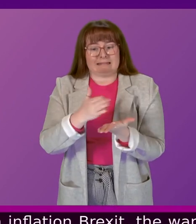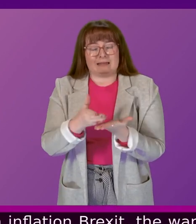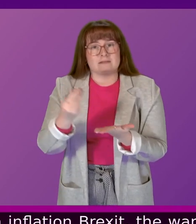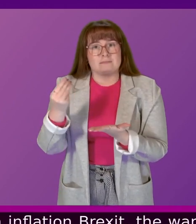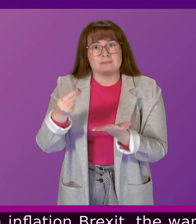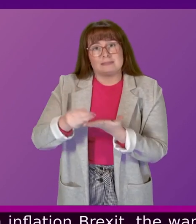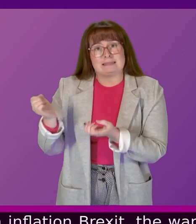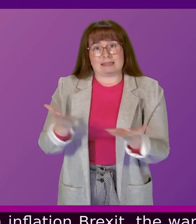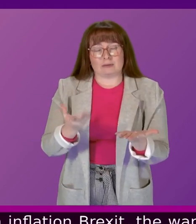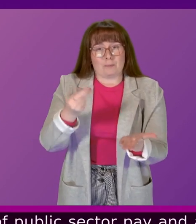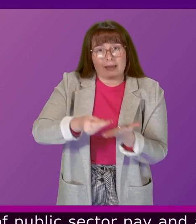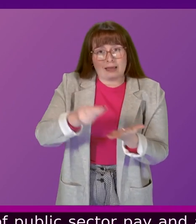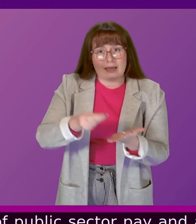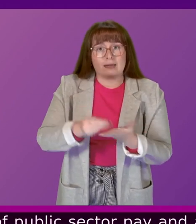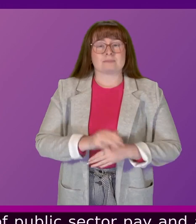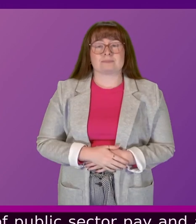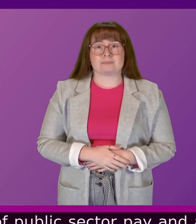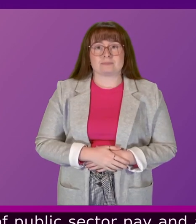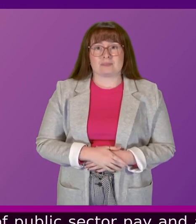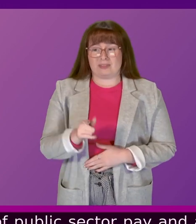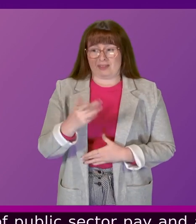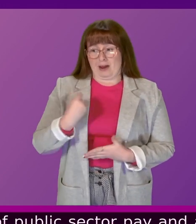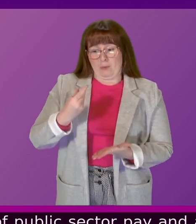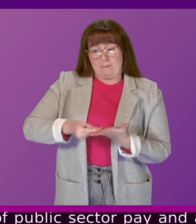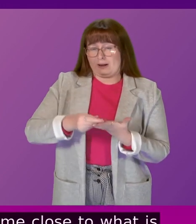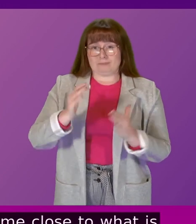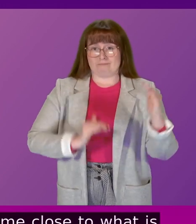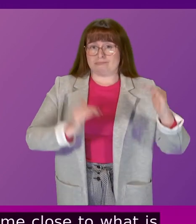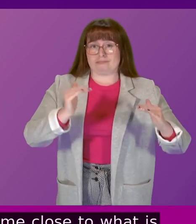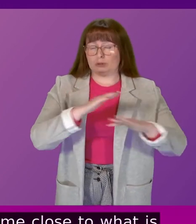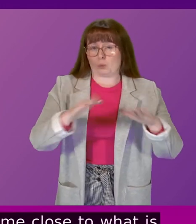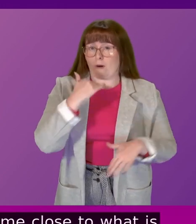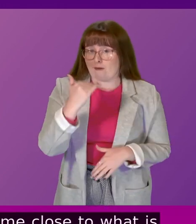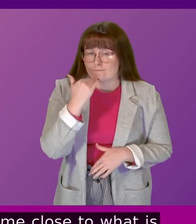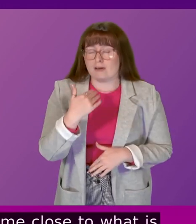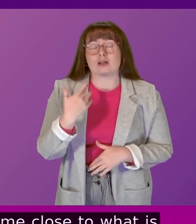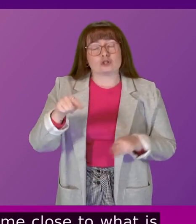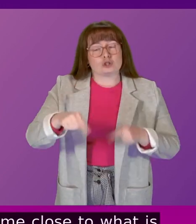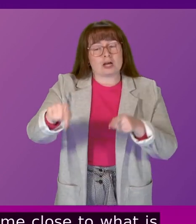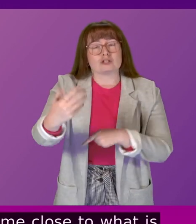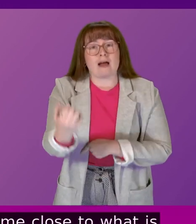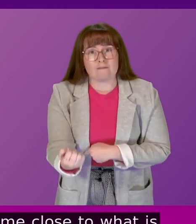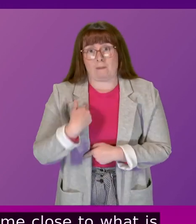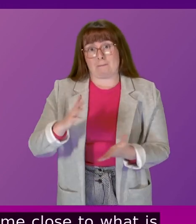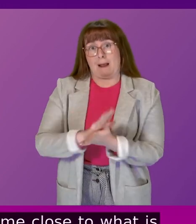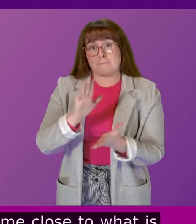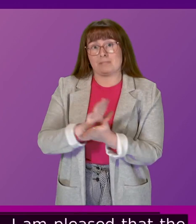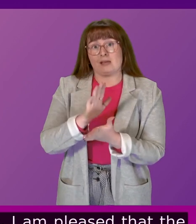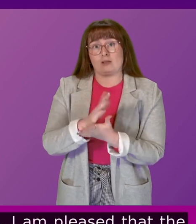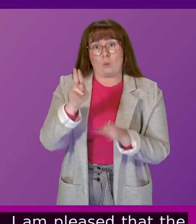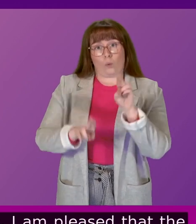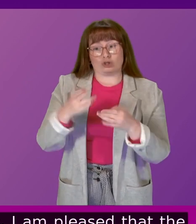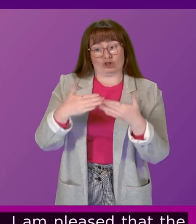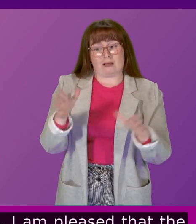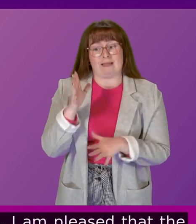budget that does not come close to what is required. Despite these challenges, I'm pleased that the Auditor-General last week gave the Scottish